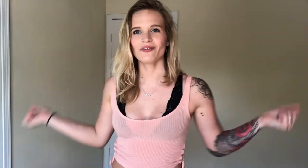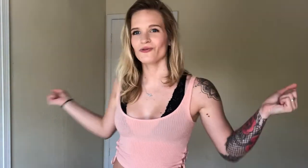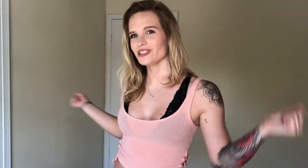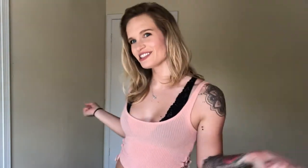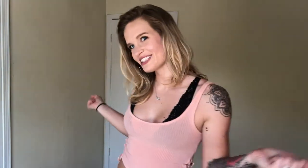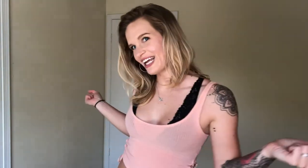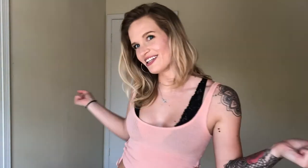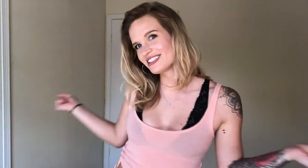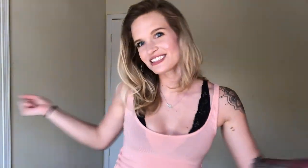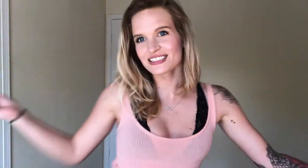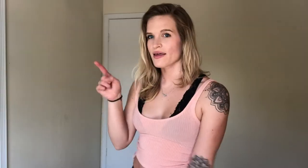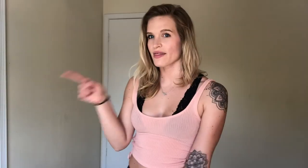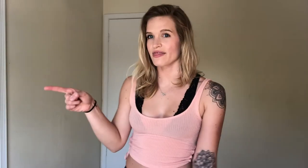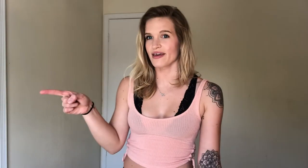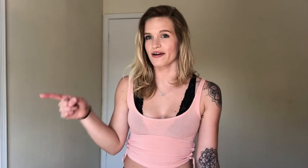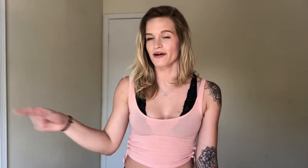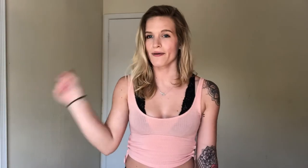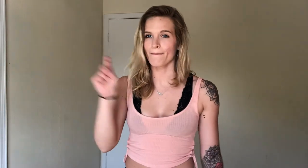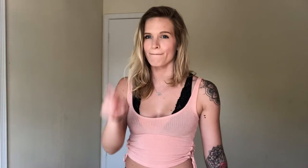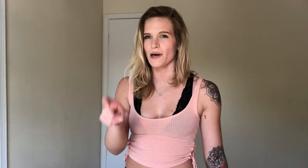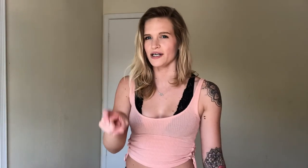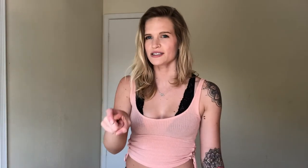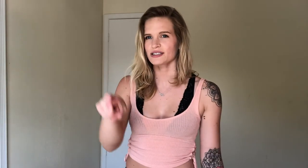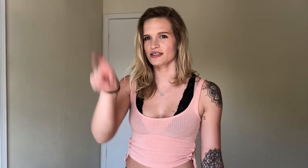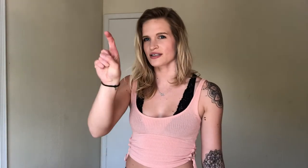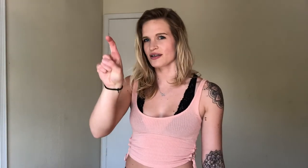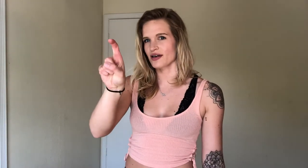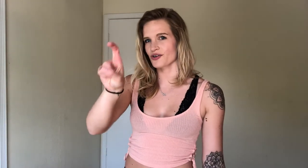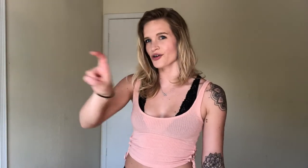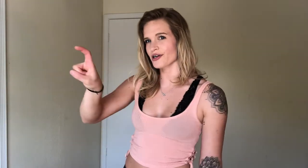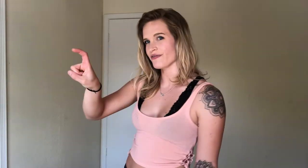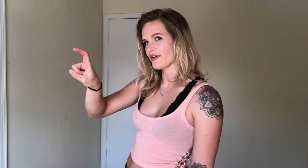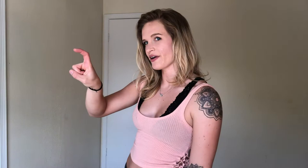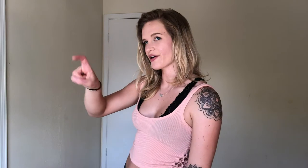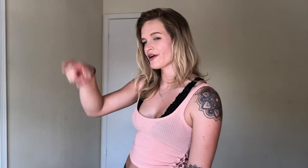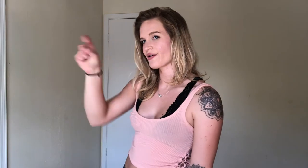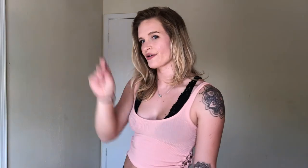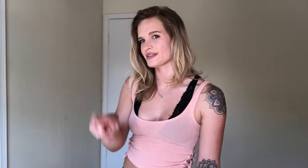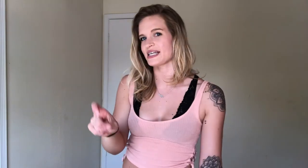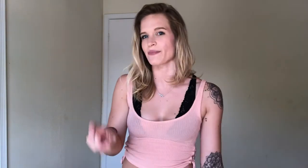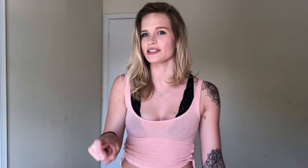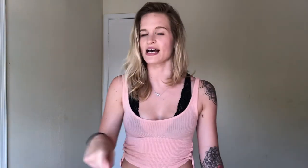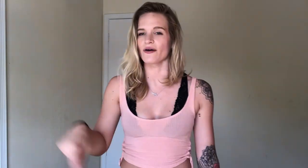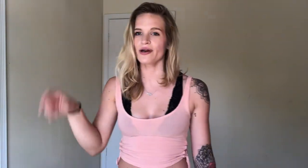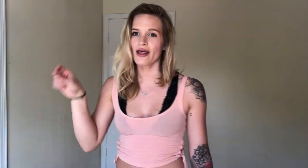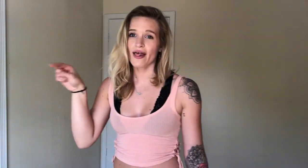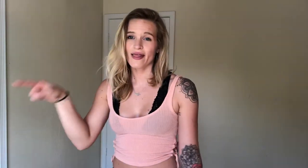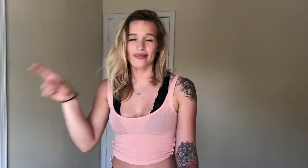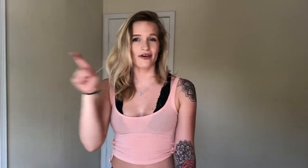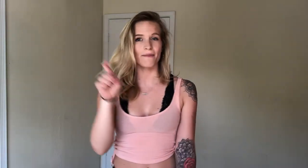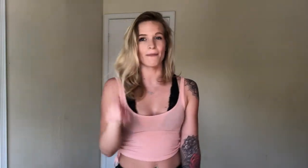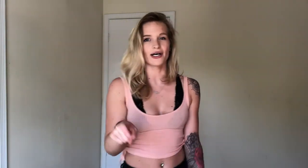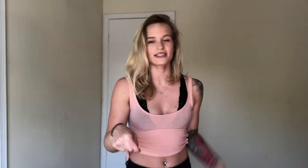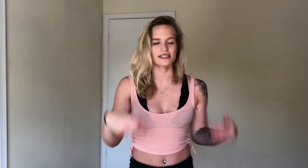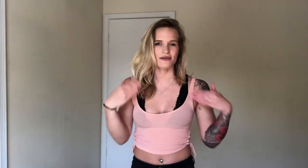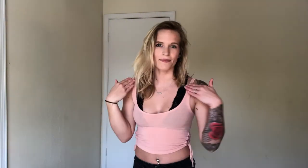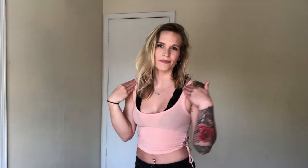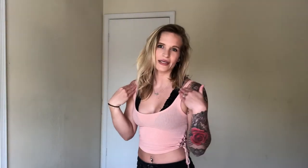Which says. There. Must. Crooked finger. Tap it down. There must. Be